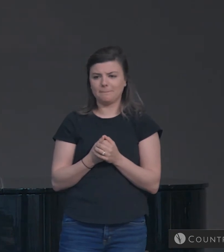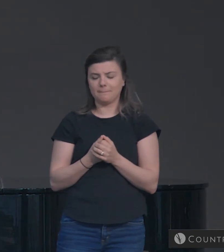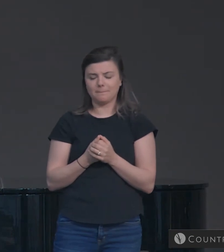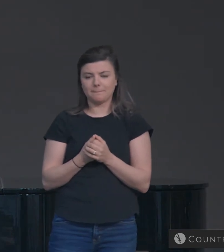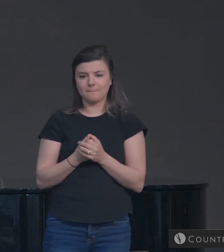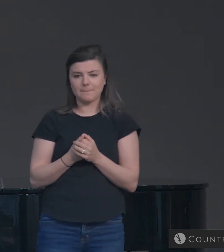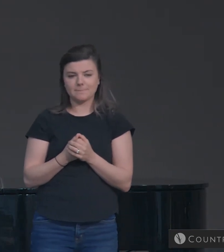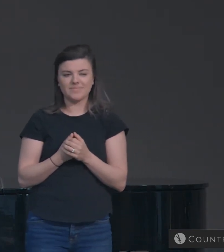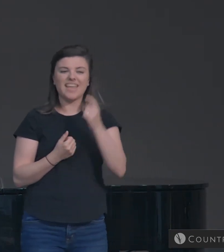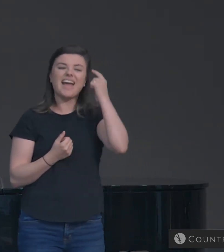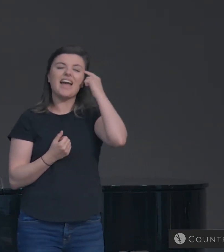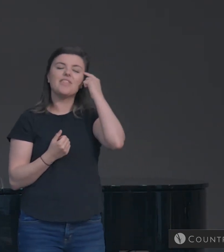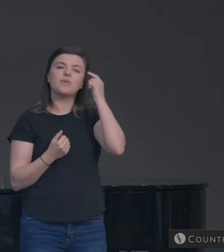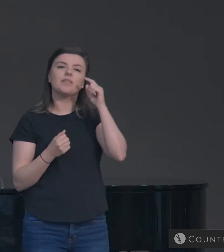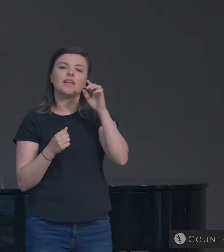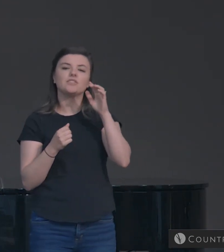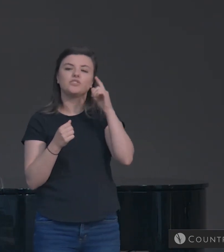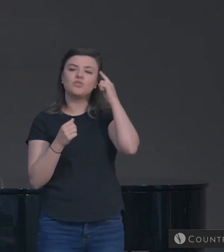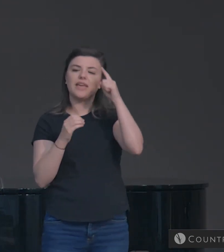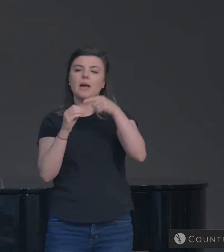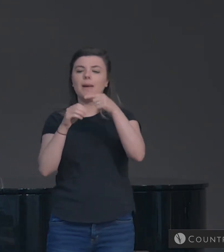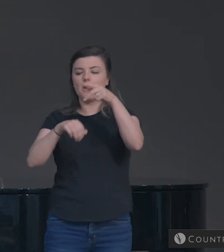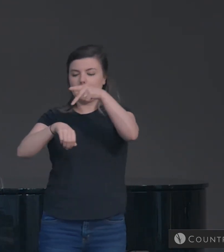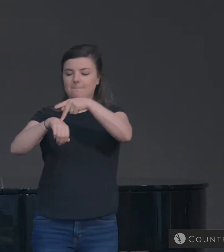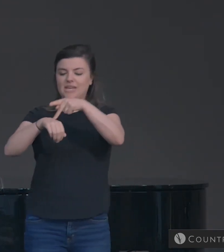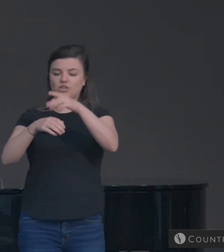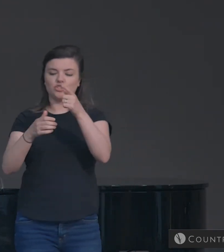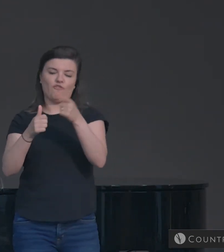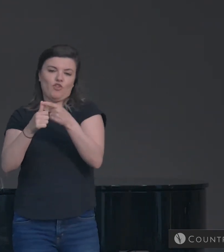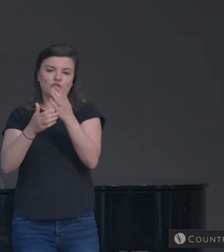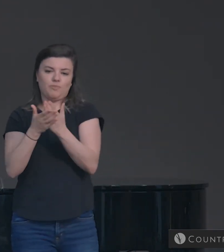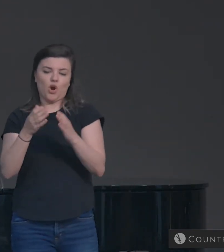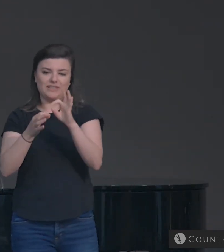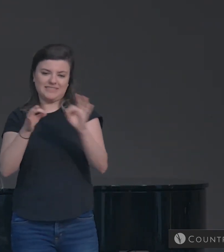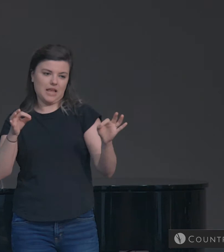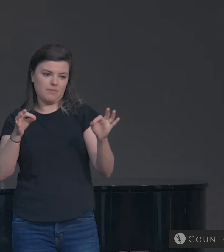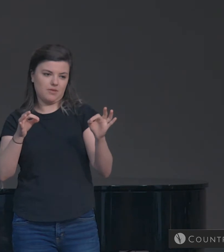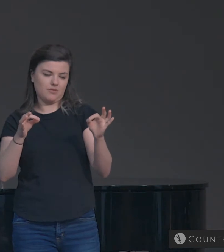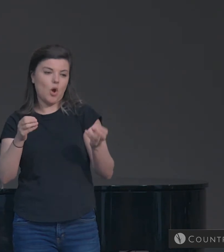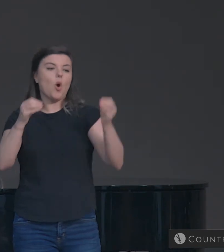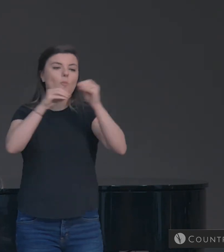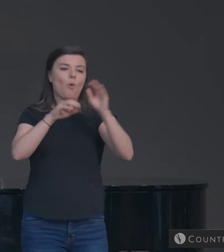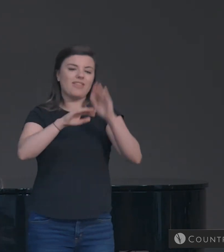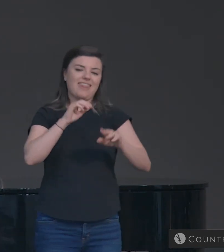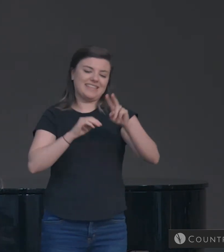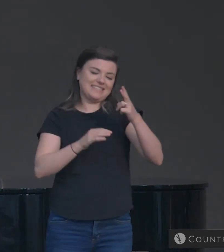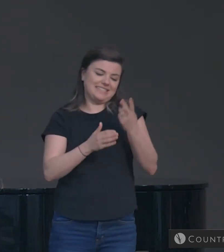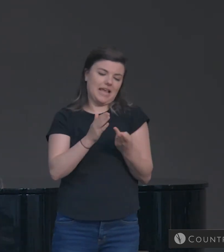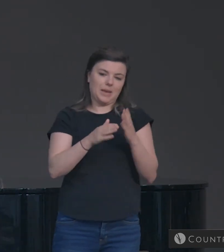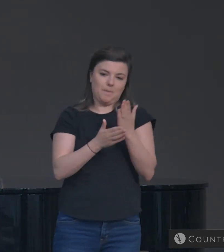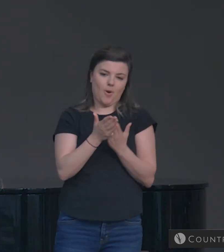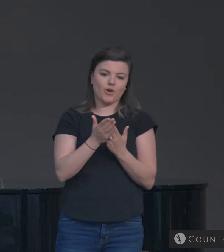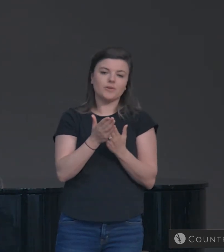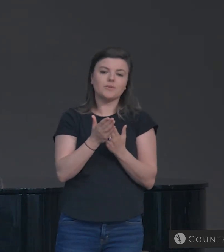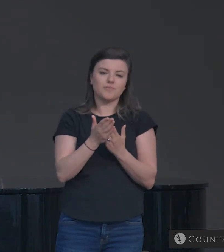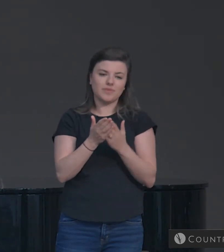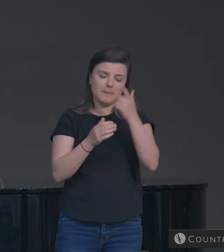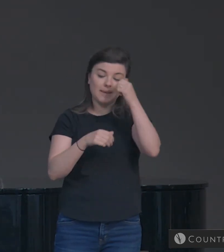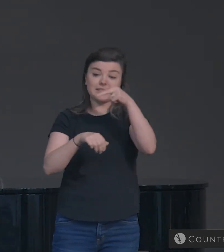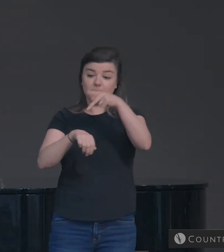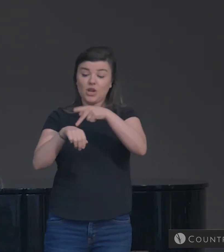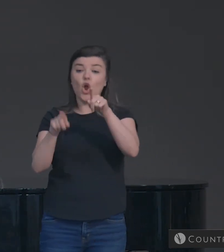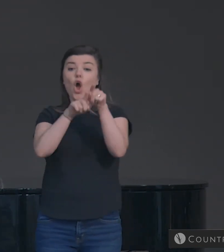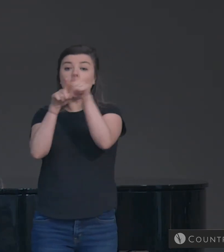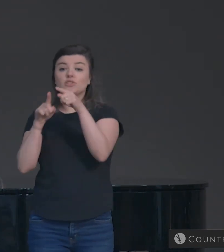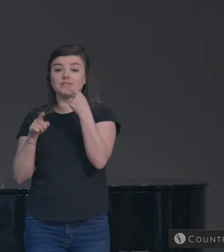And I think we like to dwell on the first part of Peter's statement. More often than we acknowledge the second part. Because Peter also